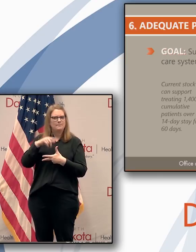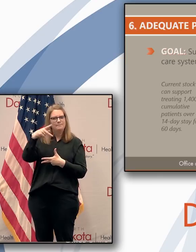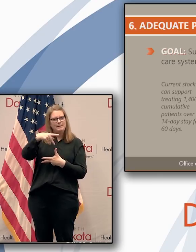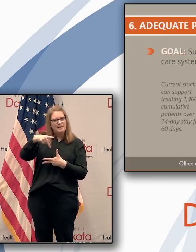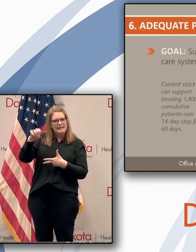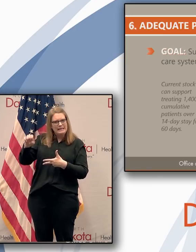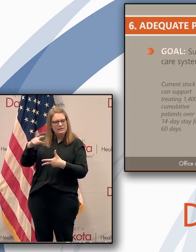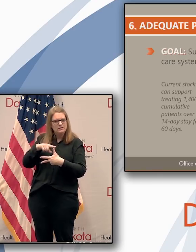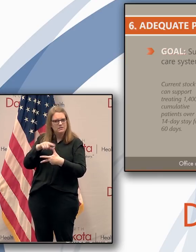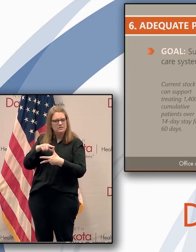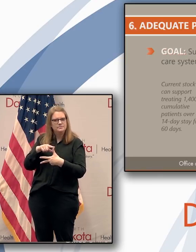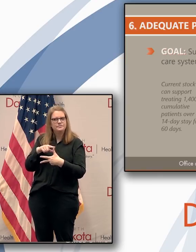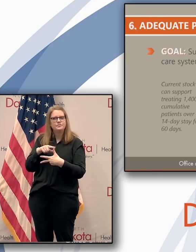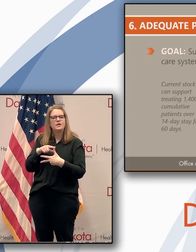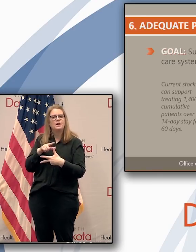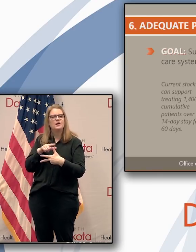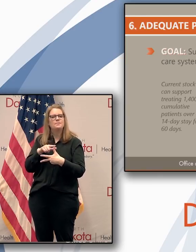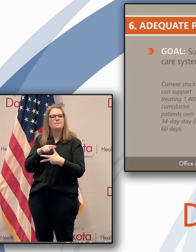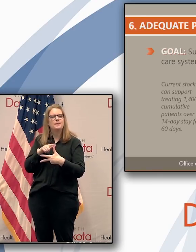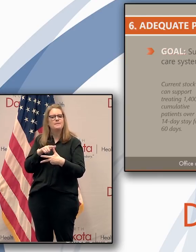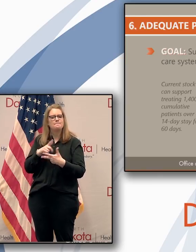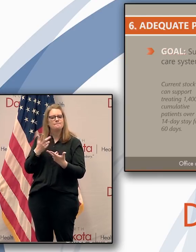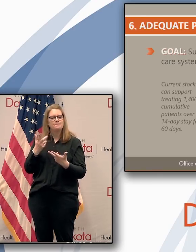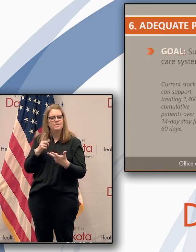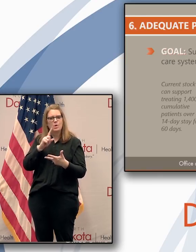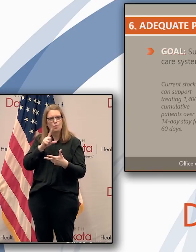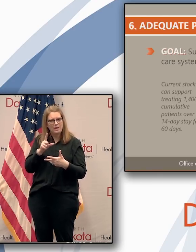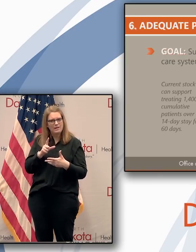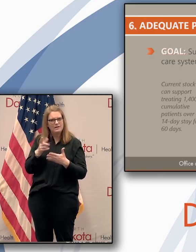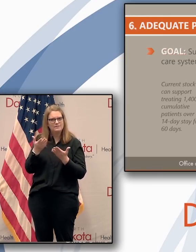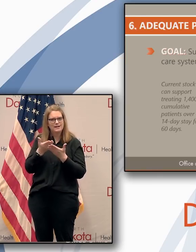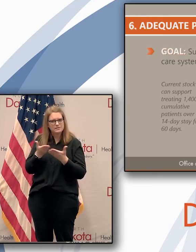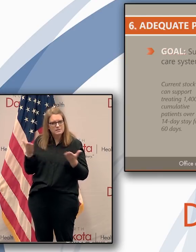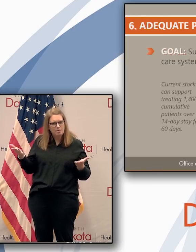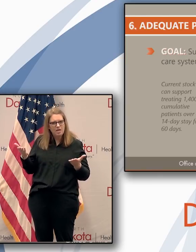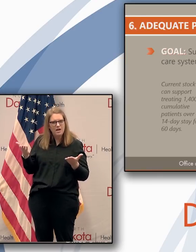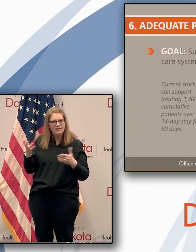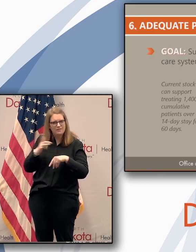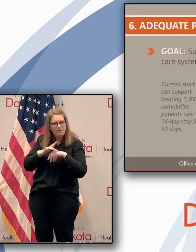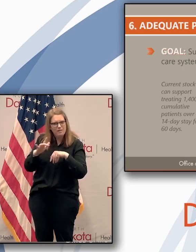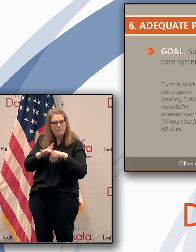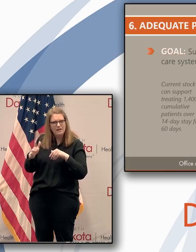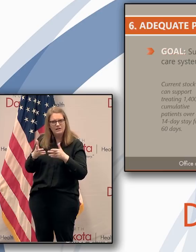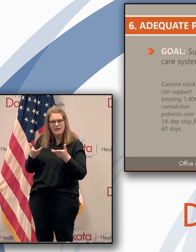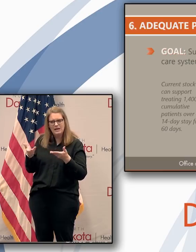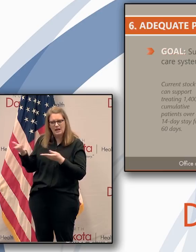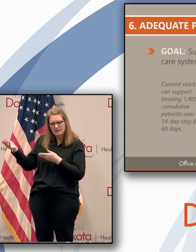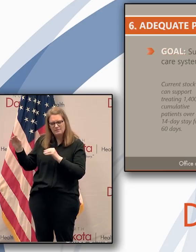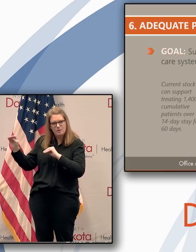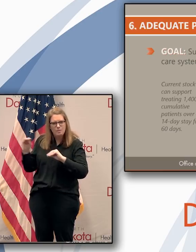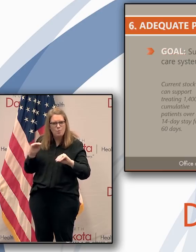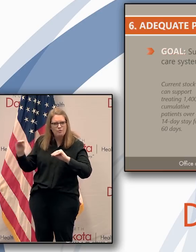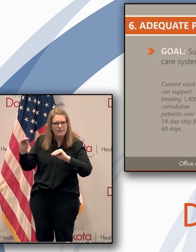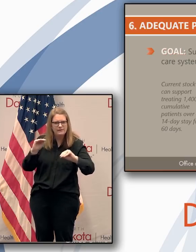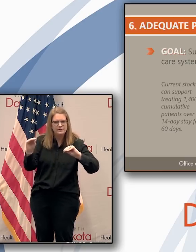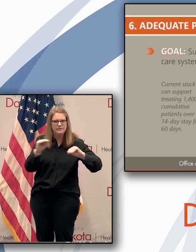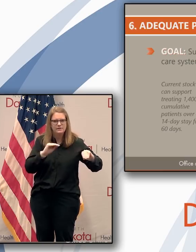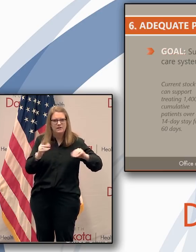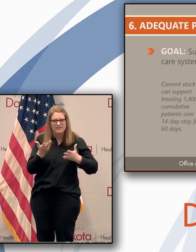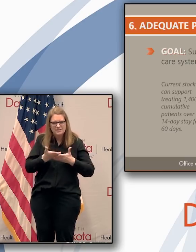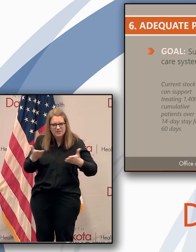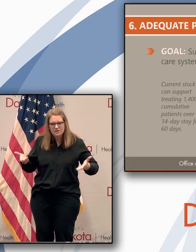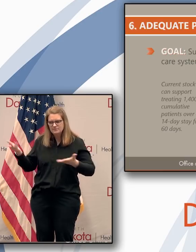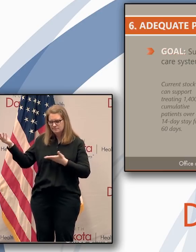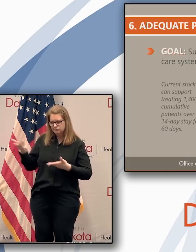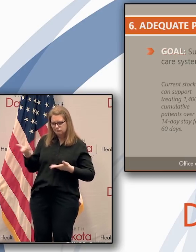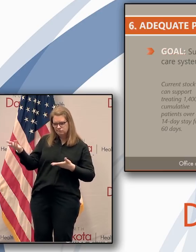couple of things. It relates to the fact that we've really built out supply chains in our country and they have, we've been able to